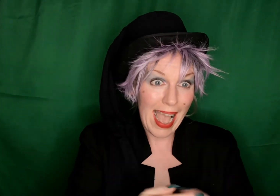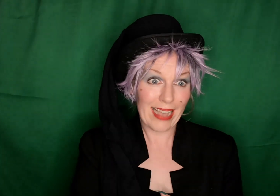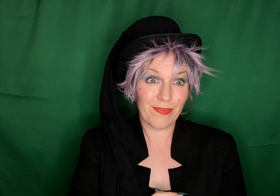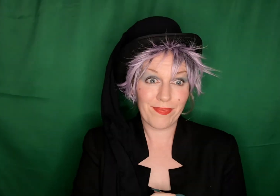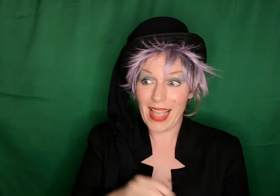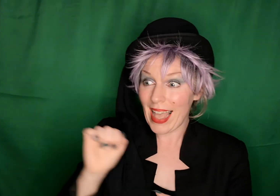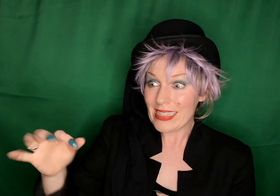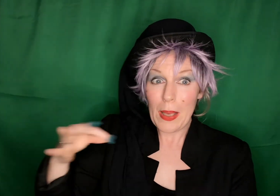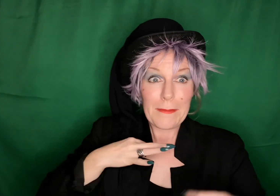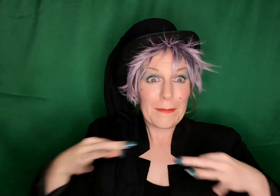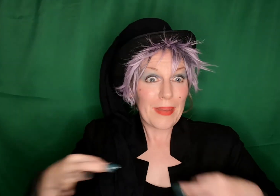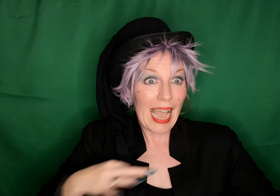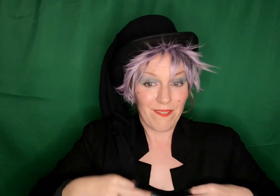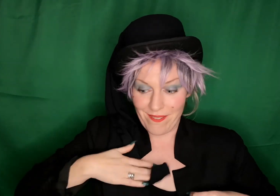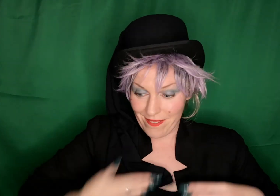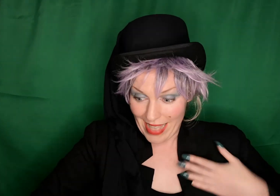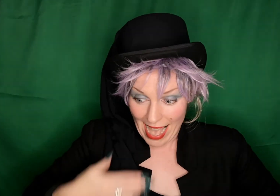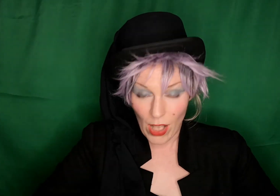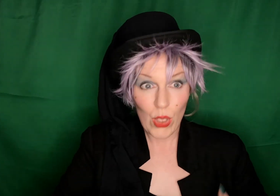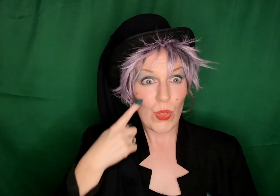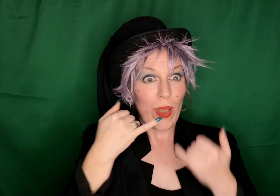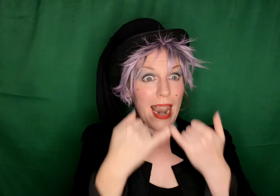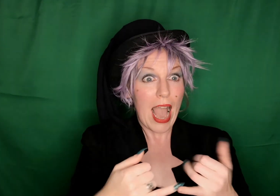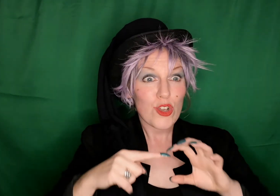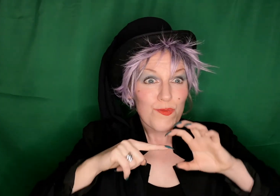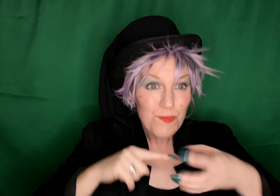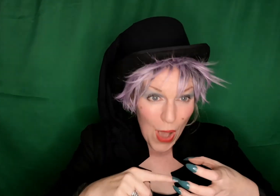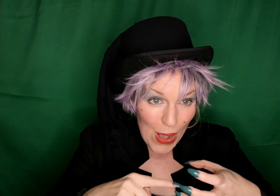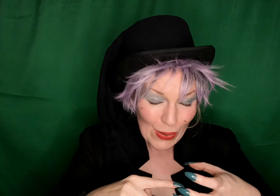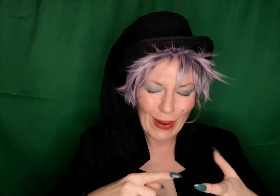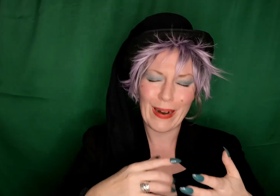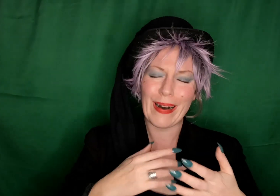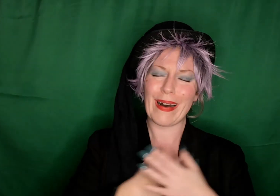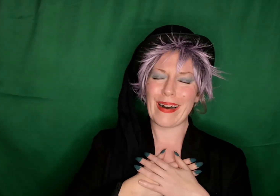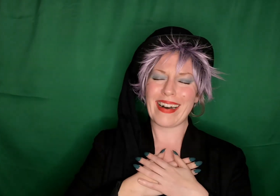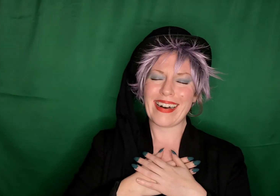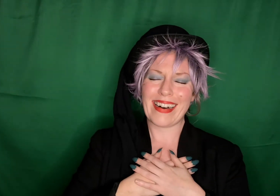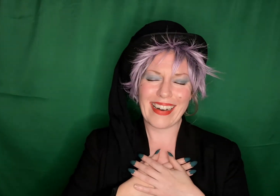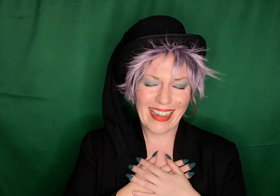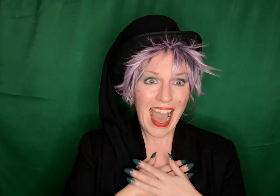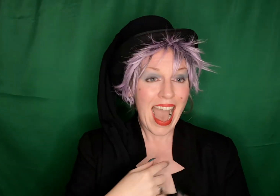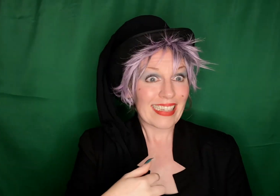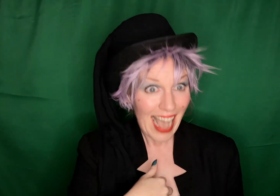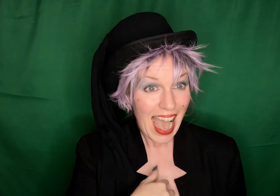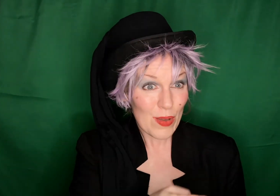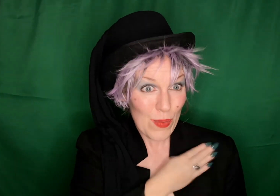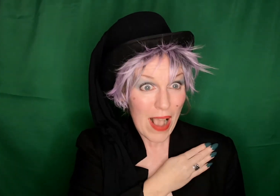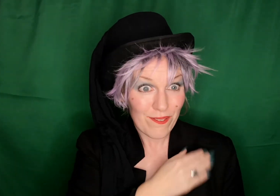All Mr. Orbs' pins fell out and he won first as a tomato and I won first prize